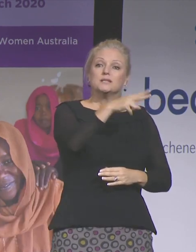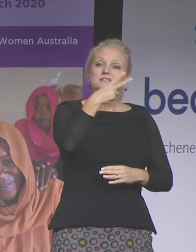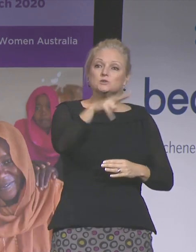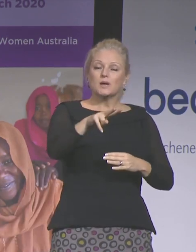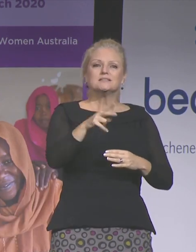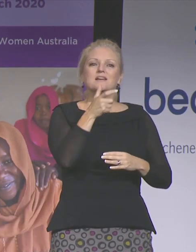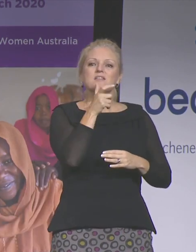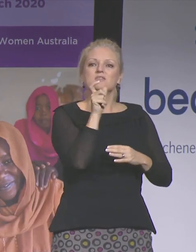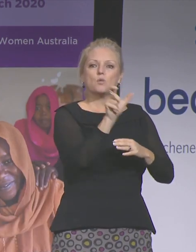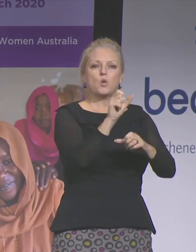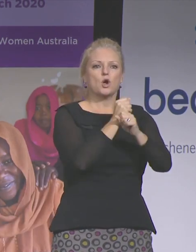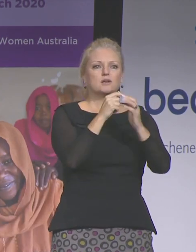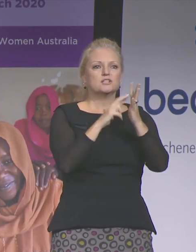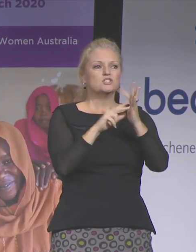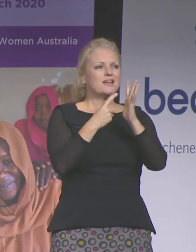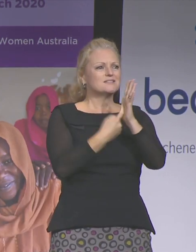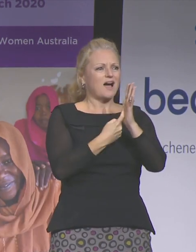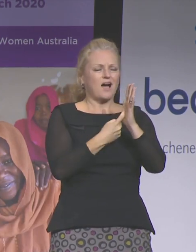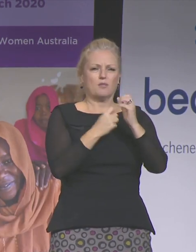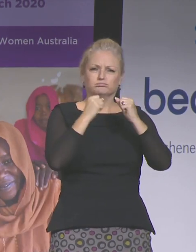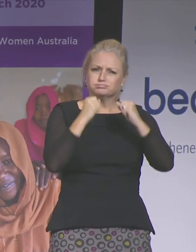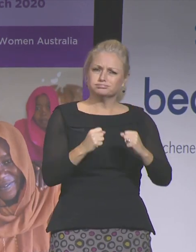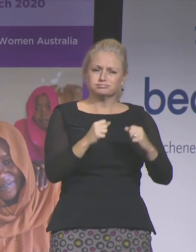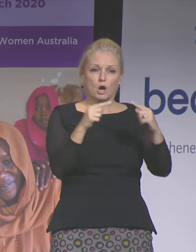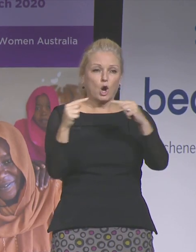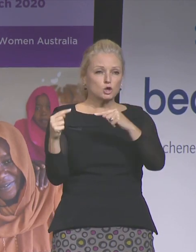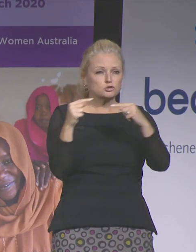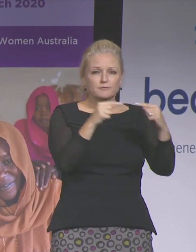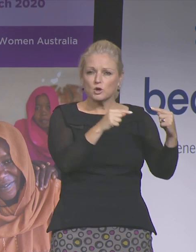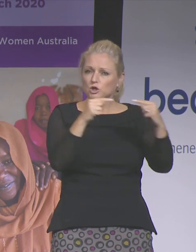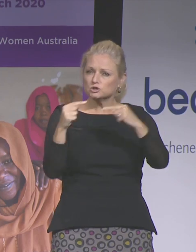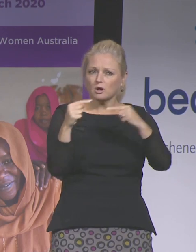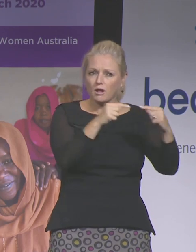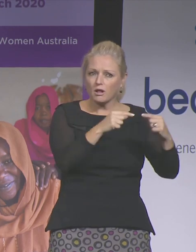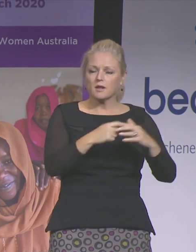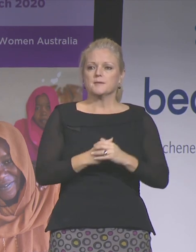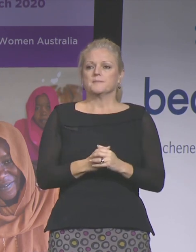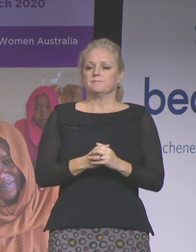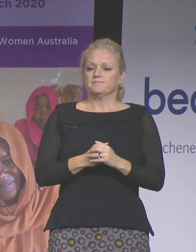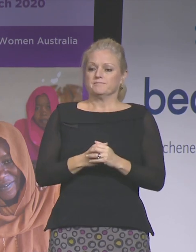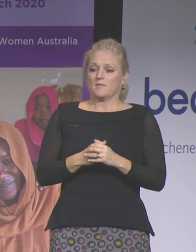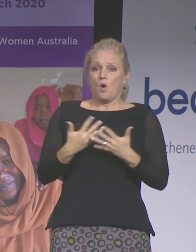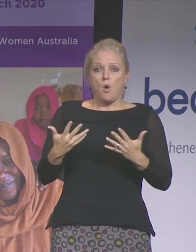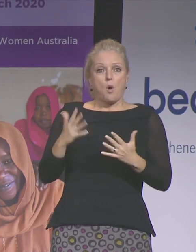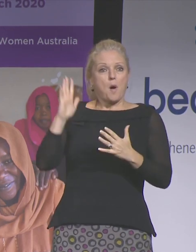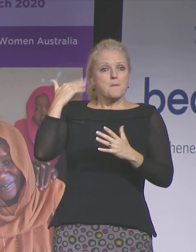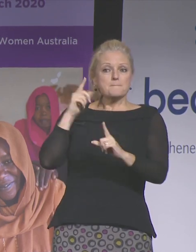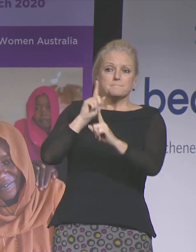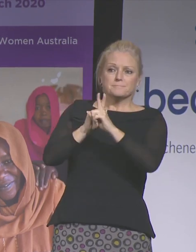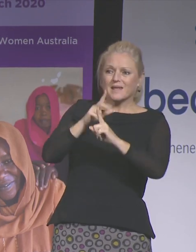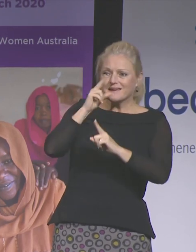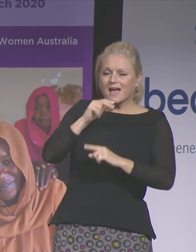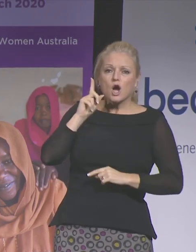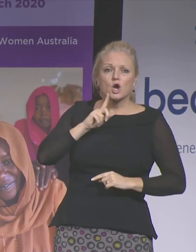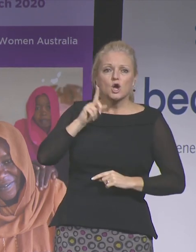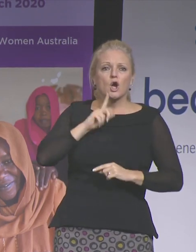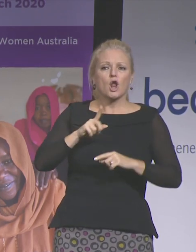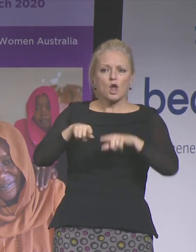is so controversial? Or the young girl raped in North America